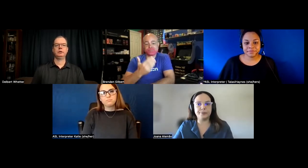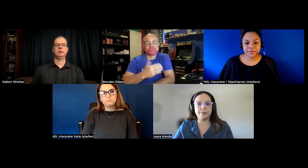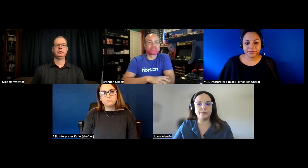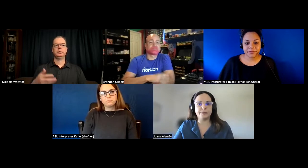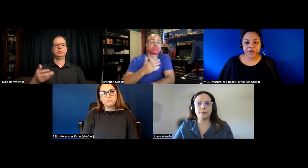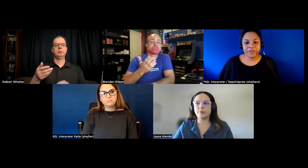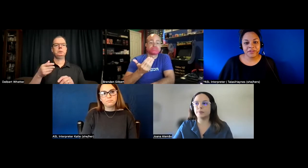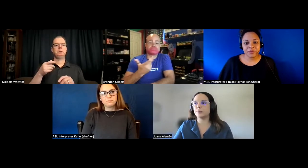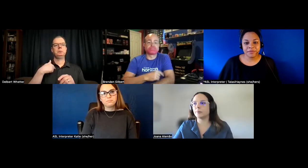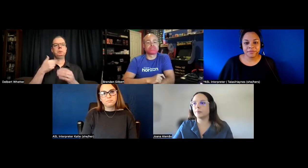great thank you john